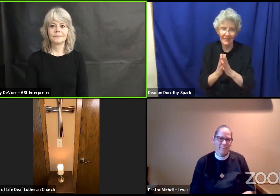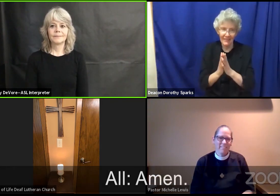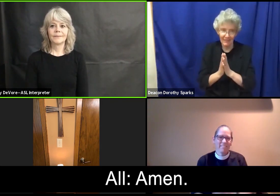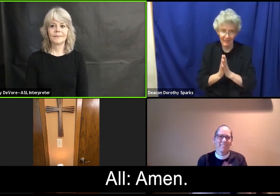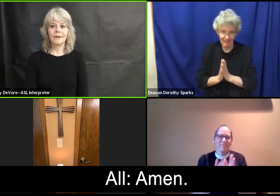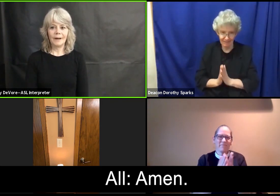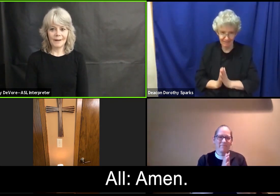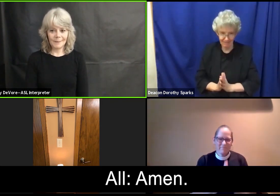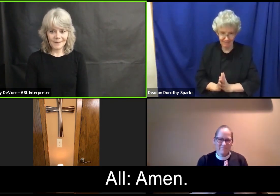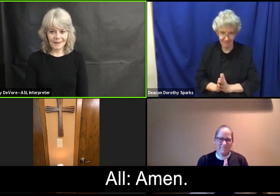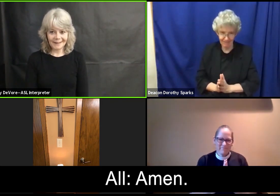amen